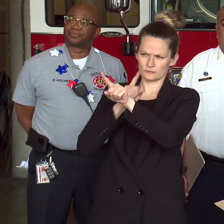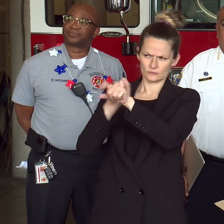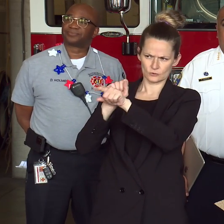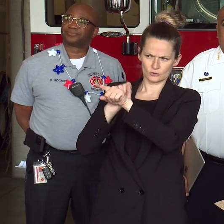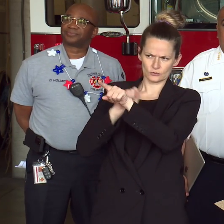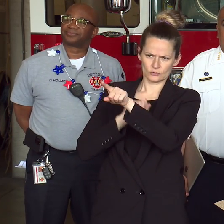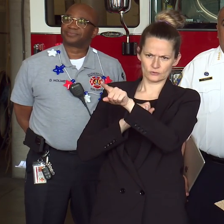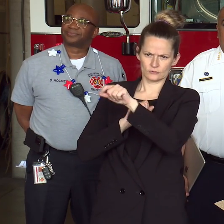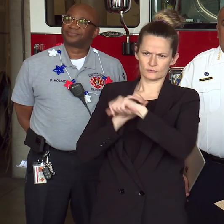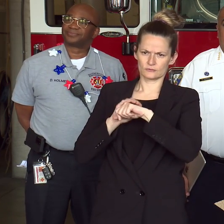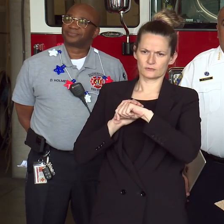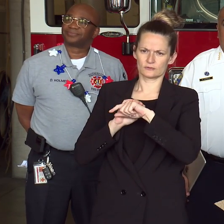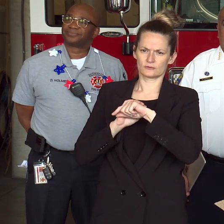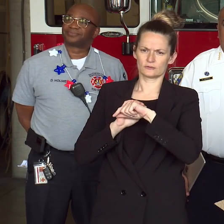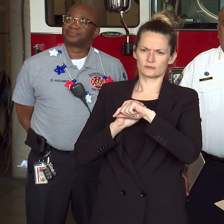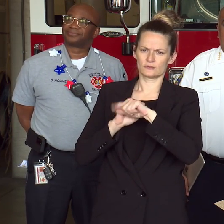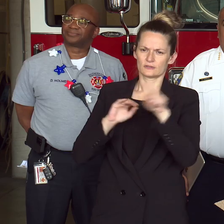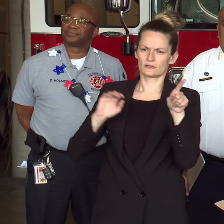I have a joy.